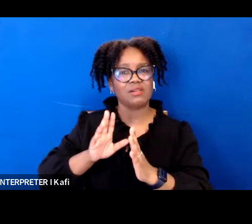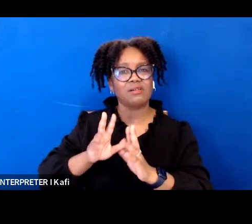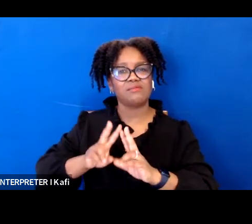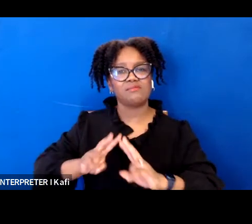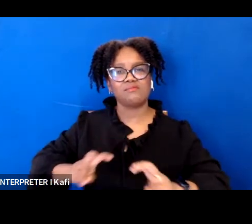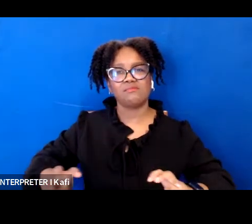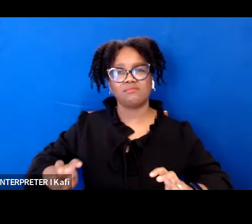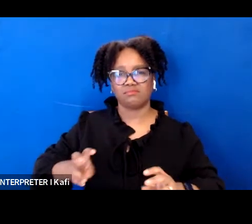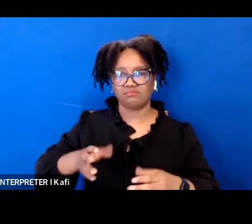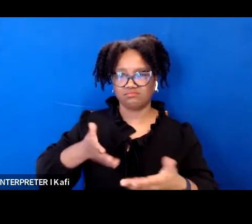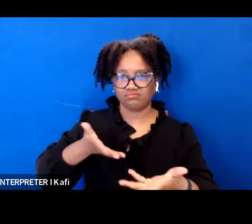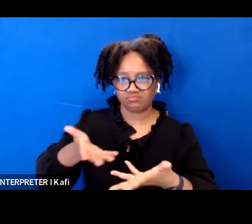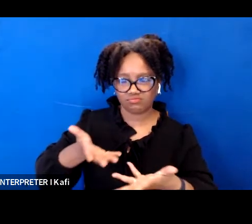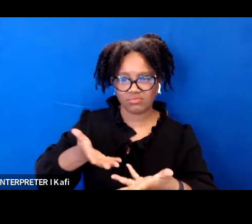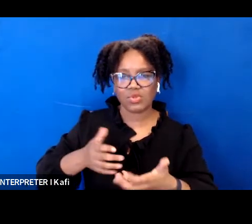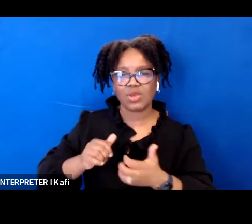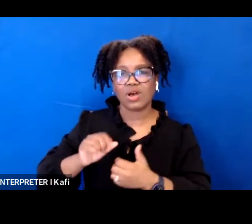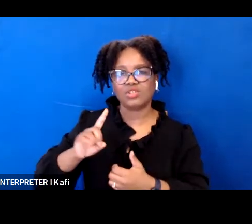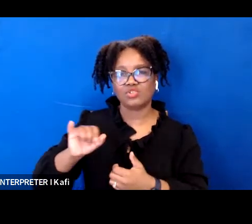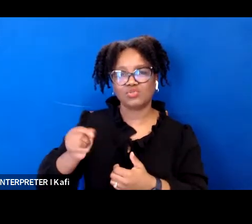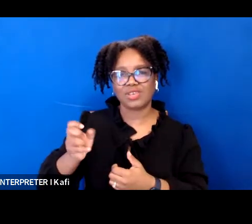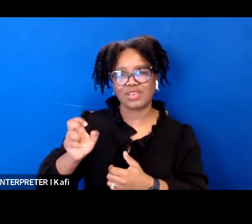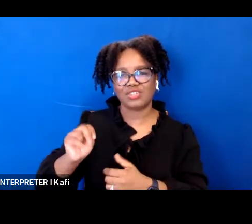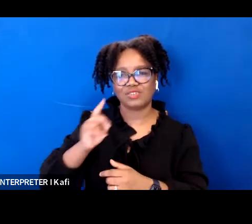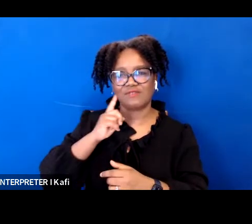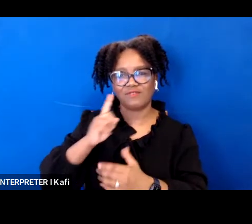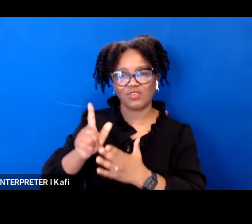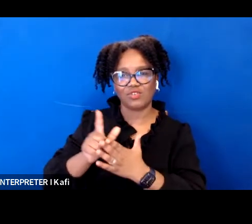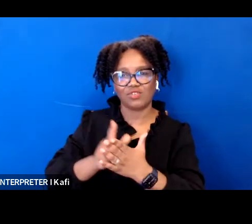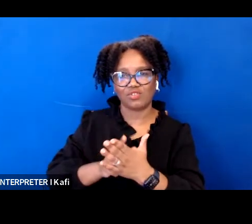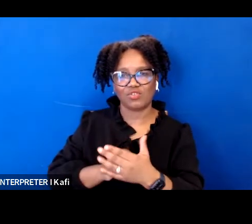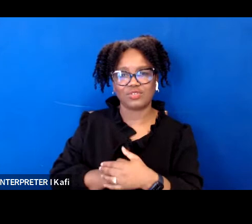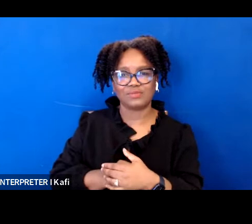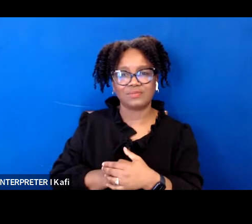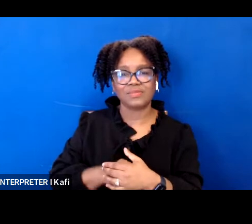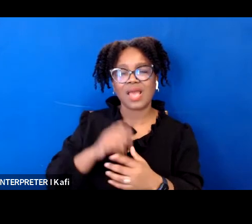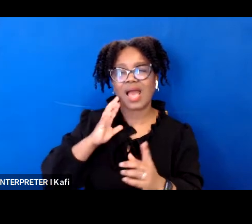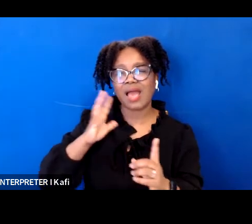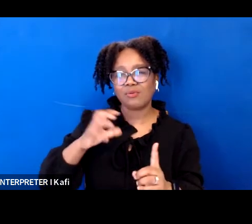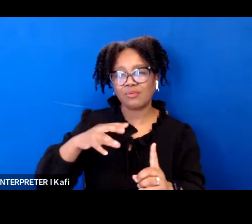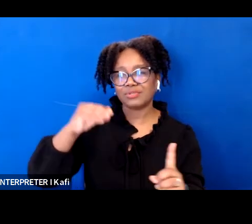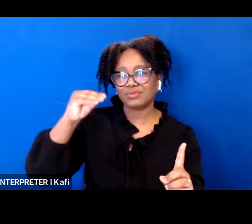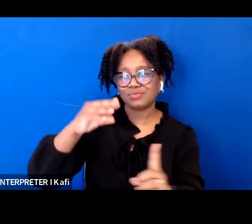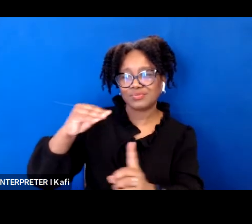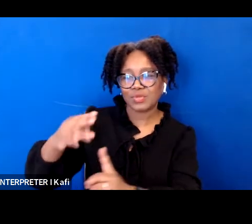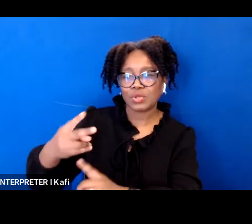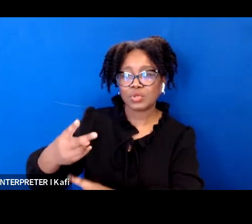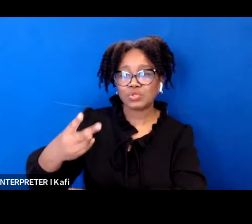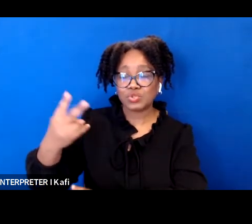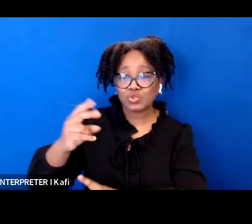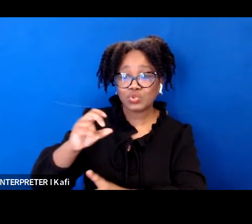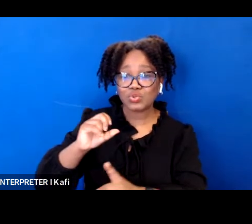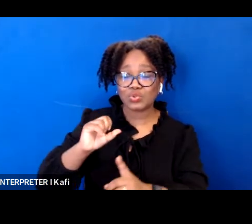civil rights laws i want to highlight two cases today one of which i've had the pleasure to work on that demonstrate judge jackson's judicial